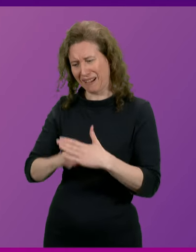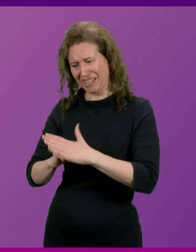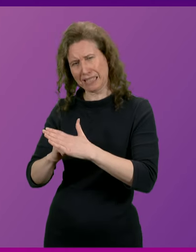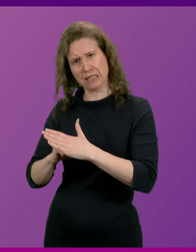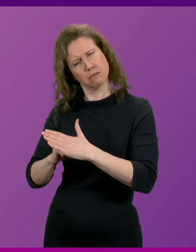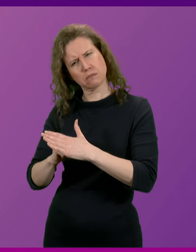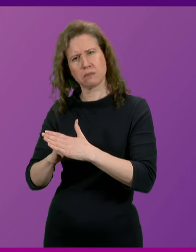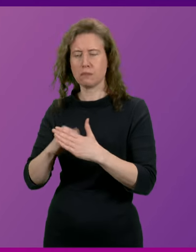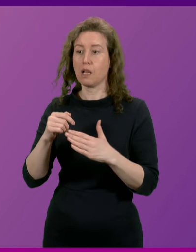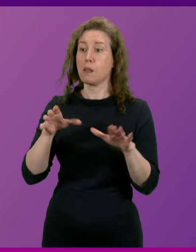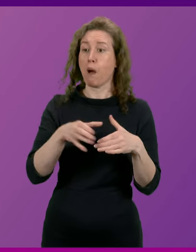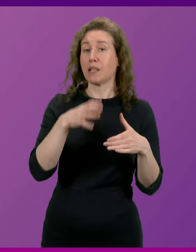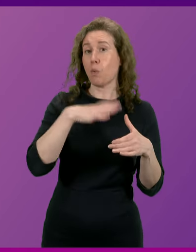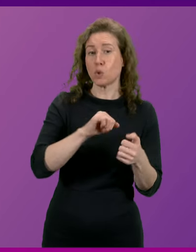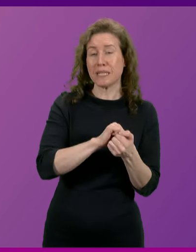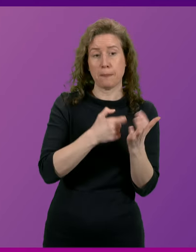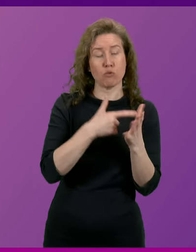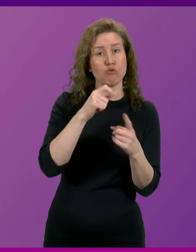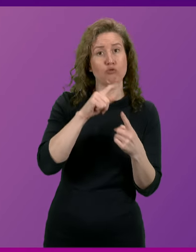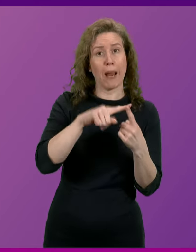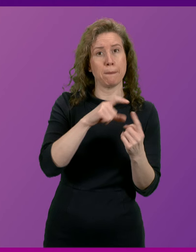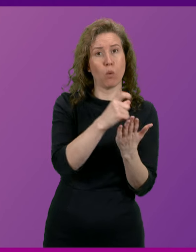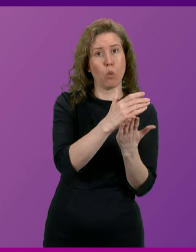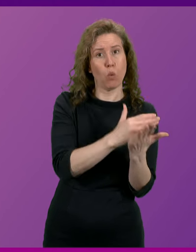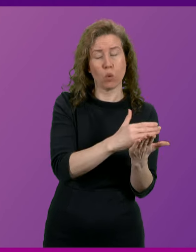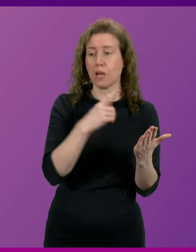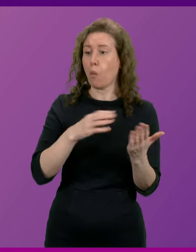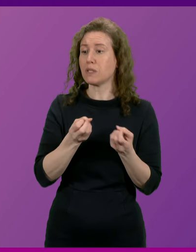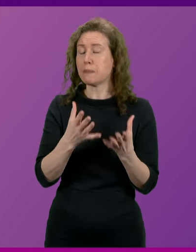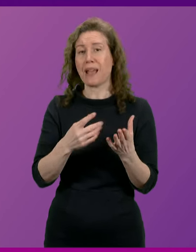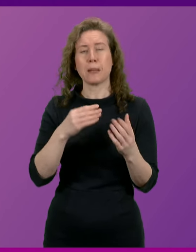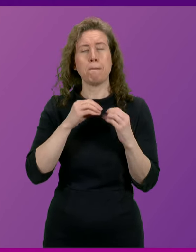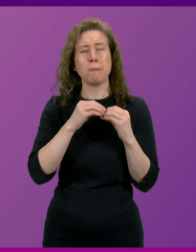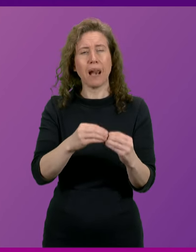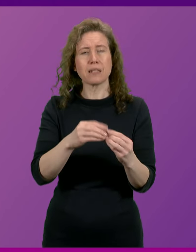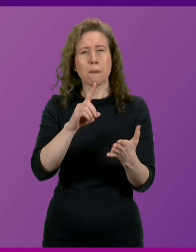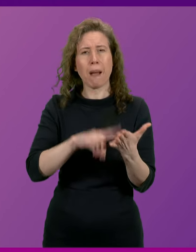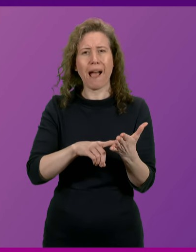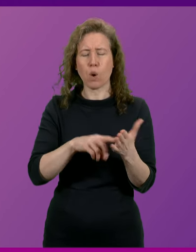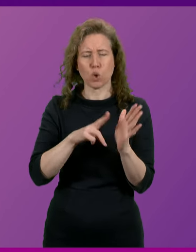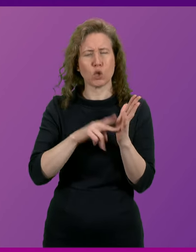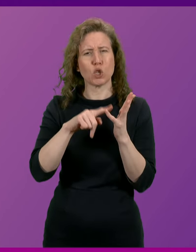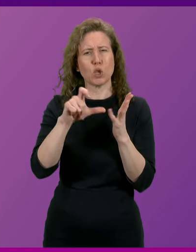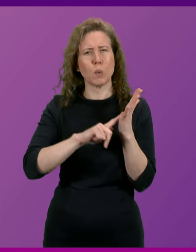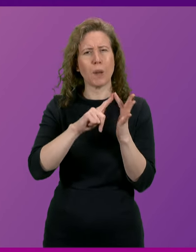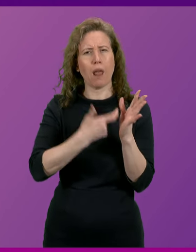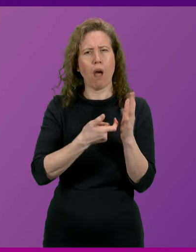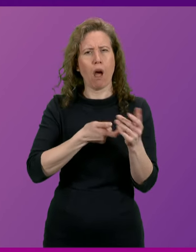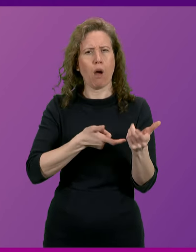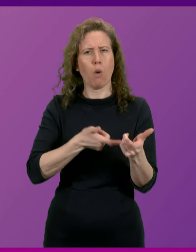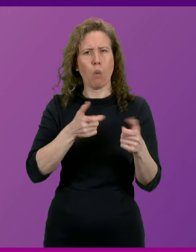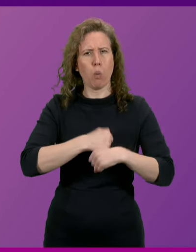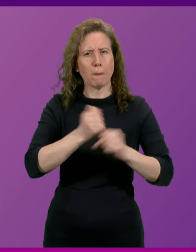wants to retain the rape clause, a party that wants to spend billions of pounds on the obscenity of nuclear weapons, not on reducing